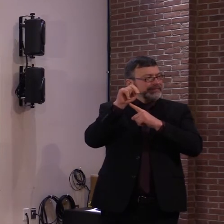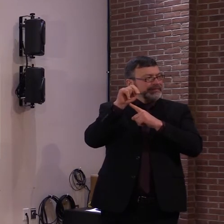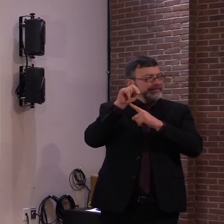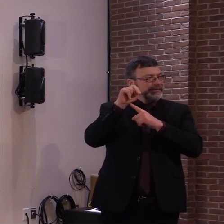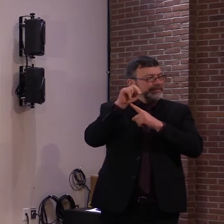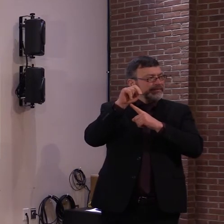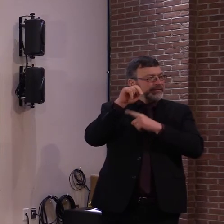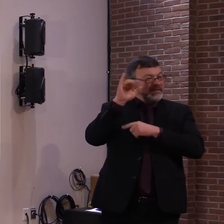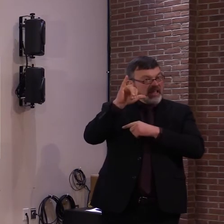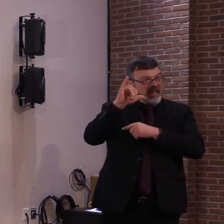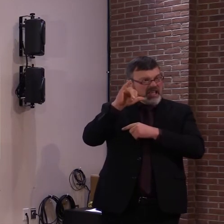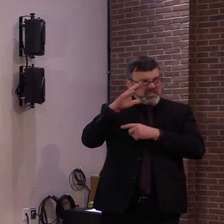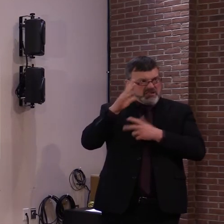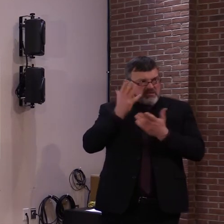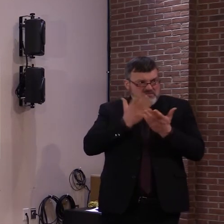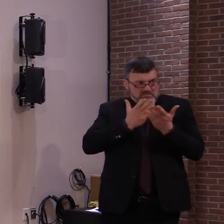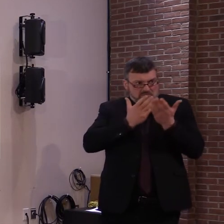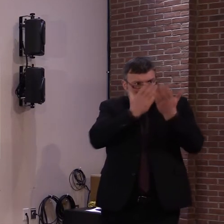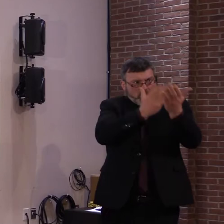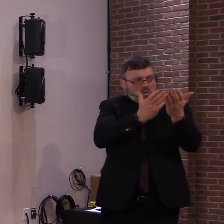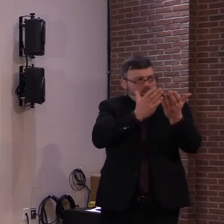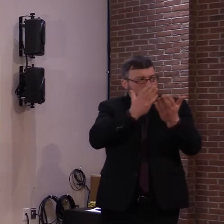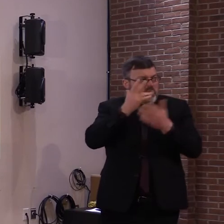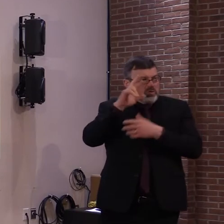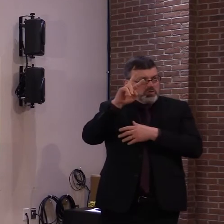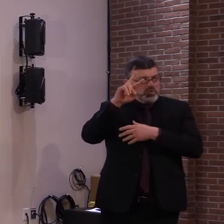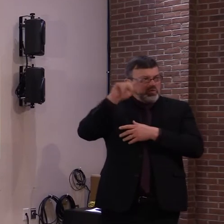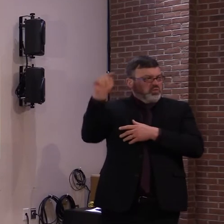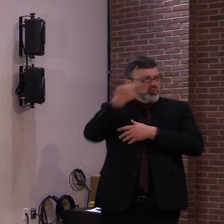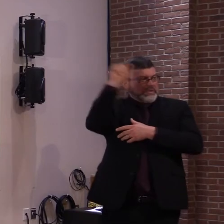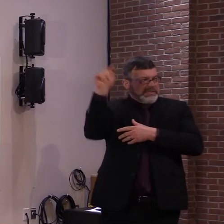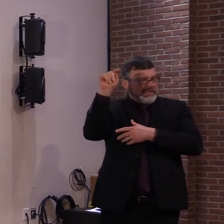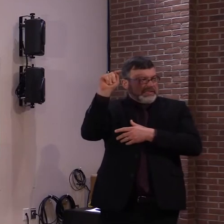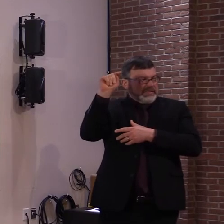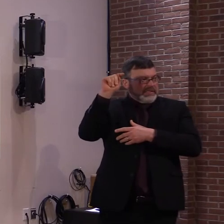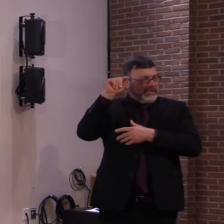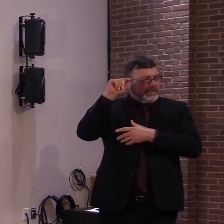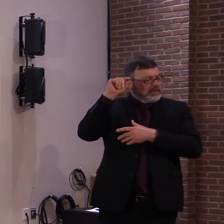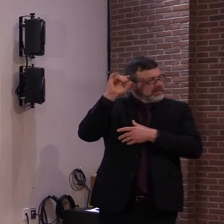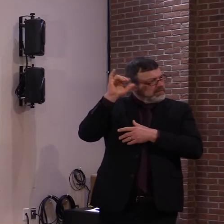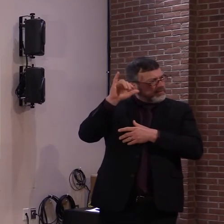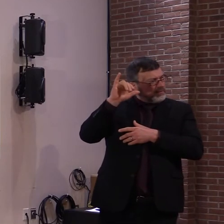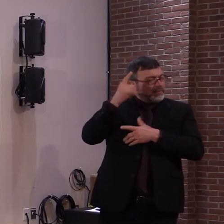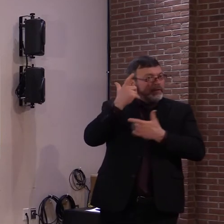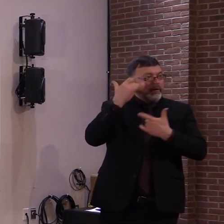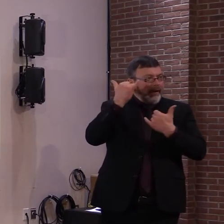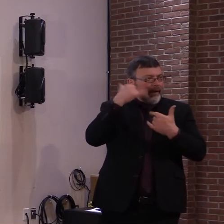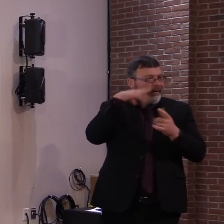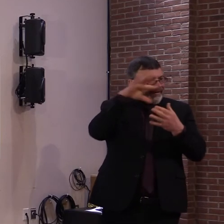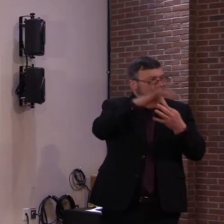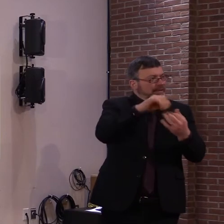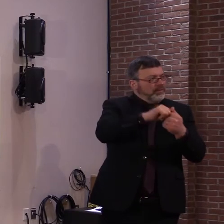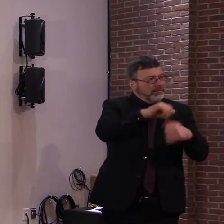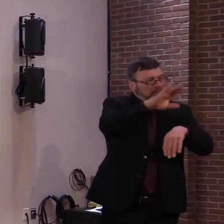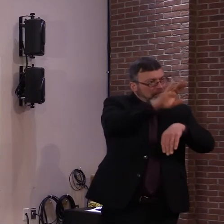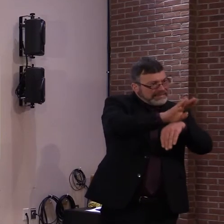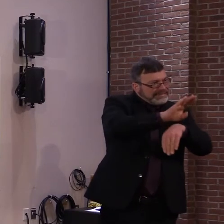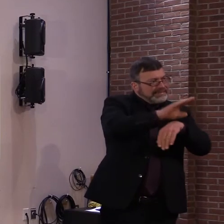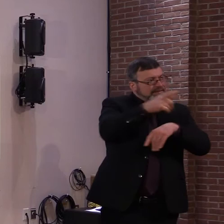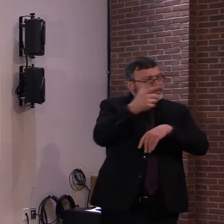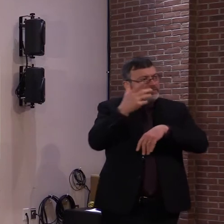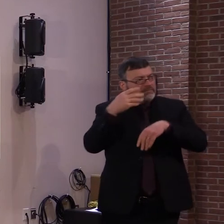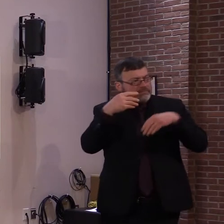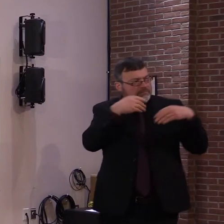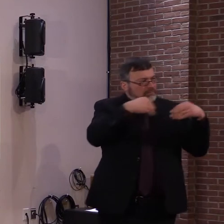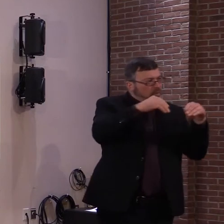particularly hard hit. I'm wondering what your thoughts are about any funding that may flow from the second stimulus package that was passed by